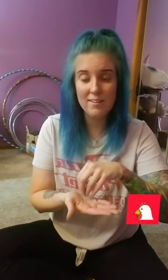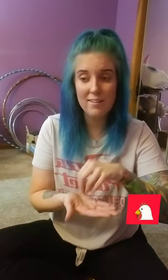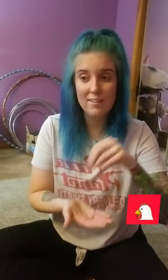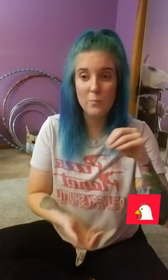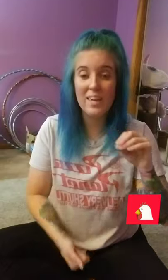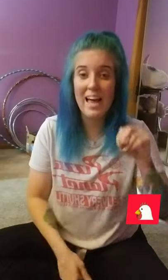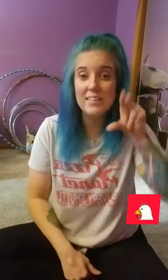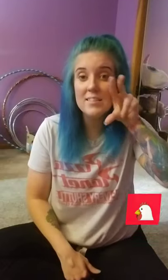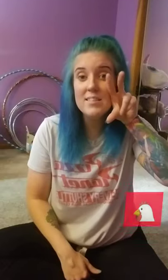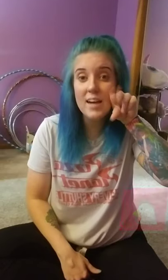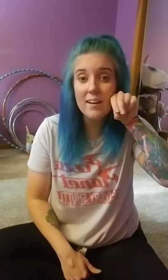We had duck.